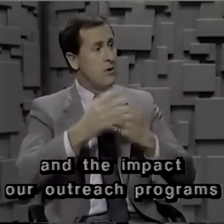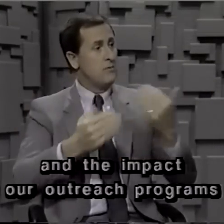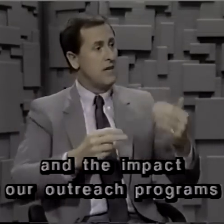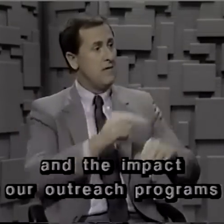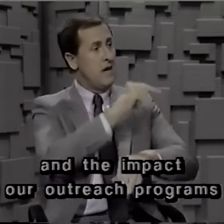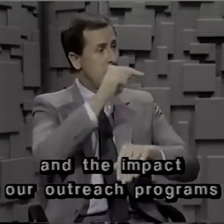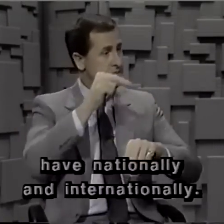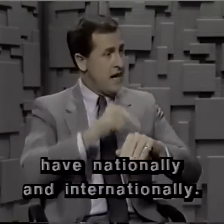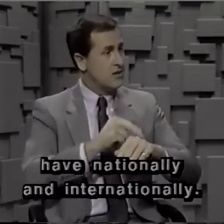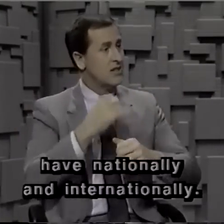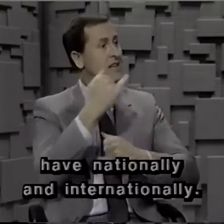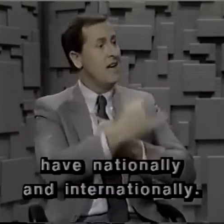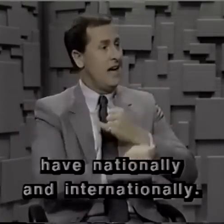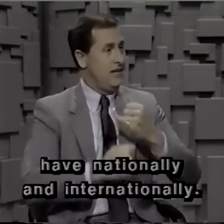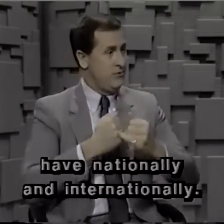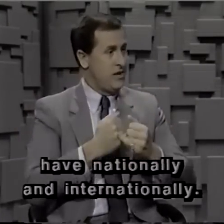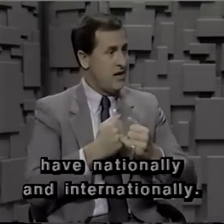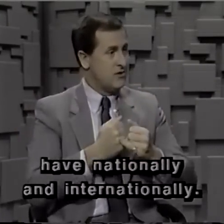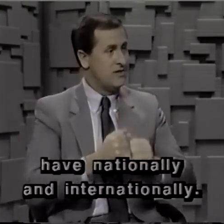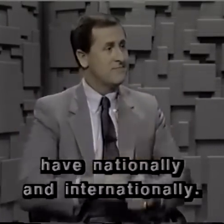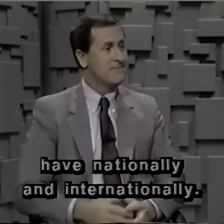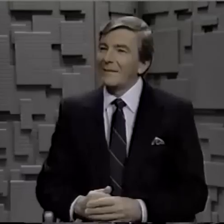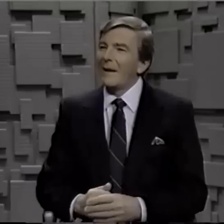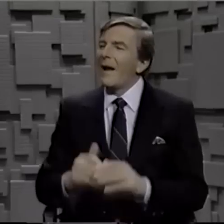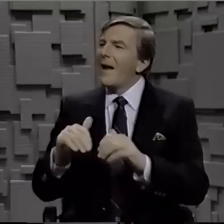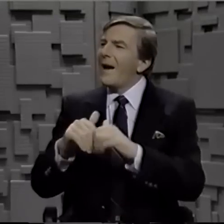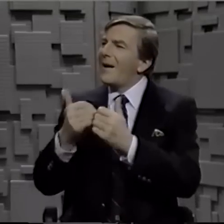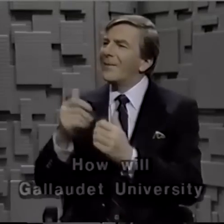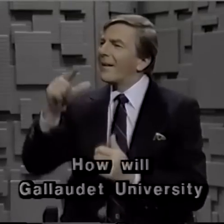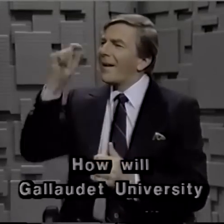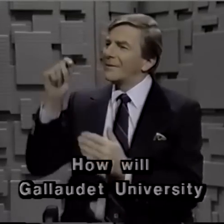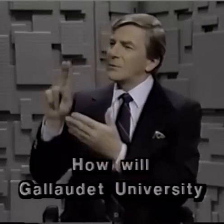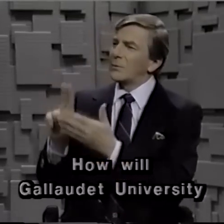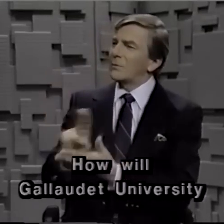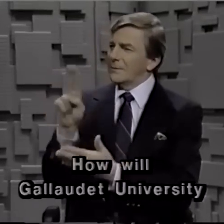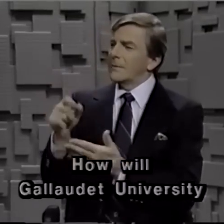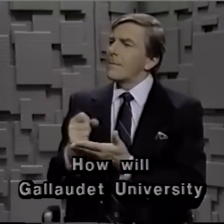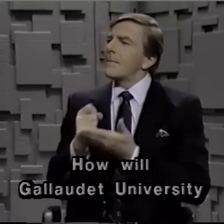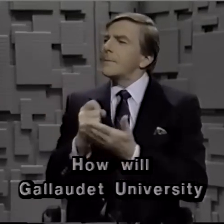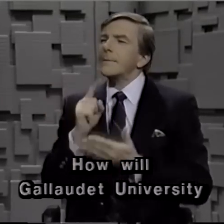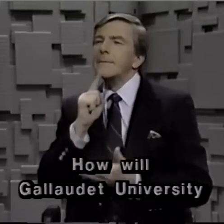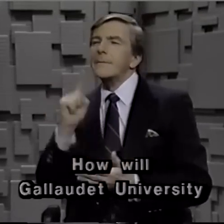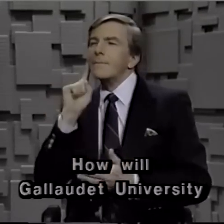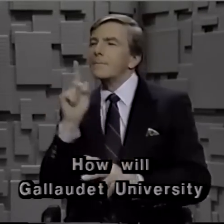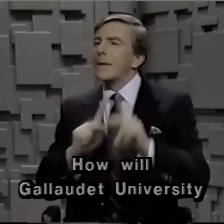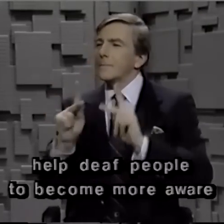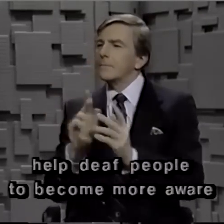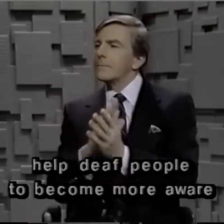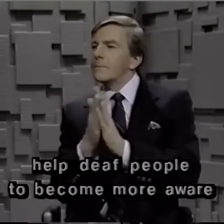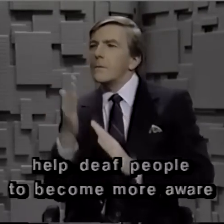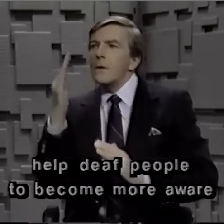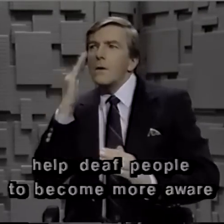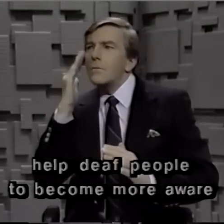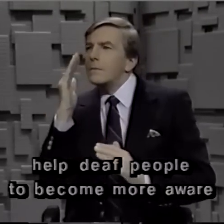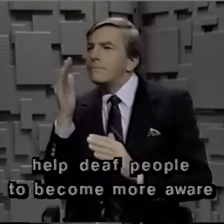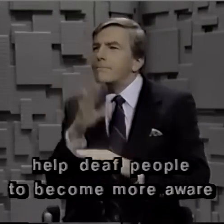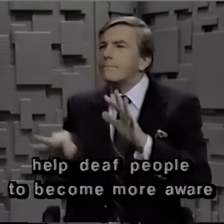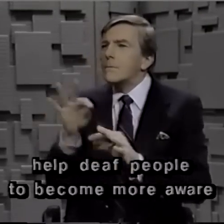programs have nationally and internationally. How will Gallaudet University help deaf people to become more